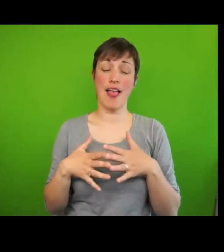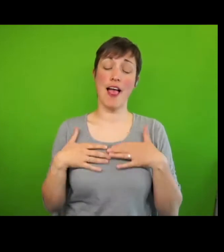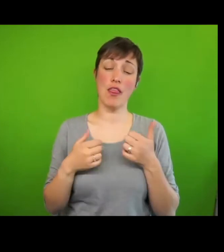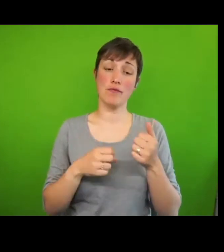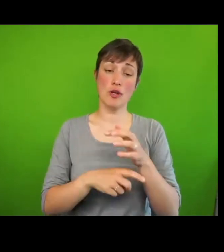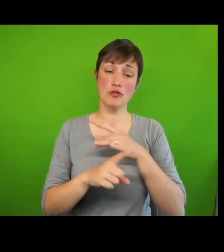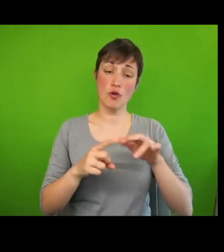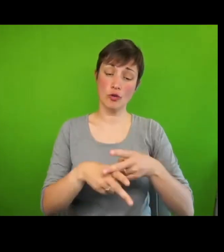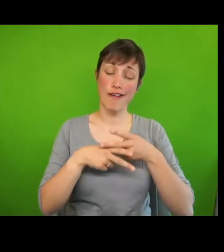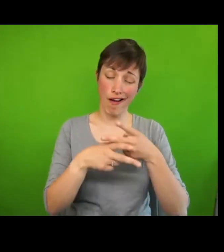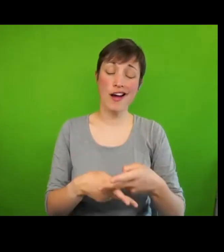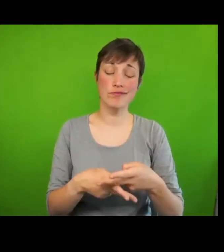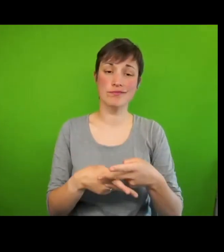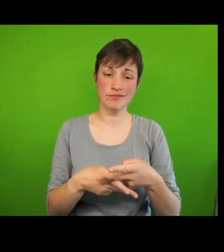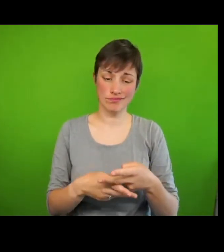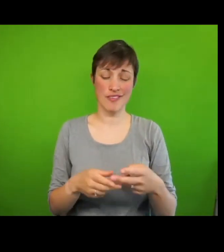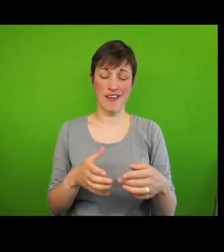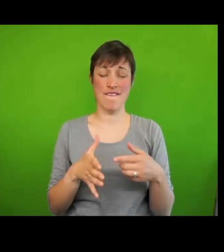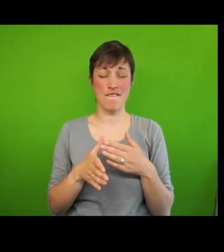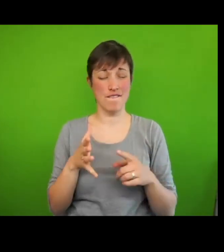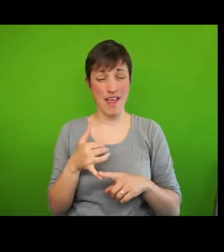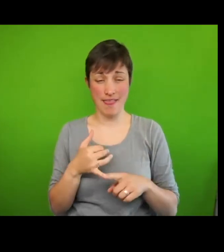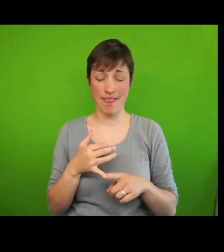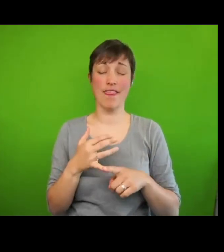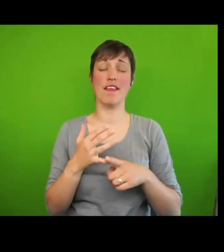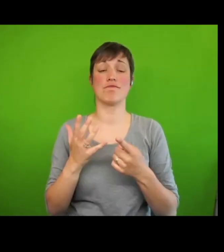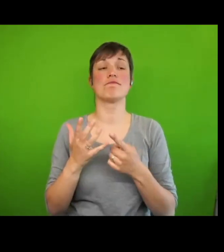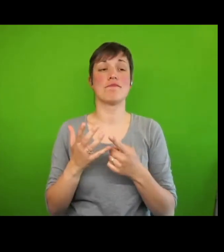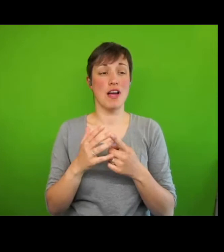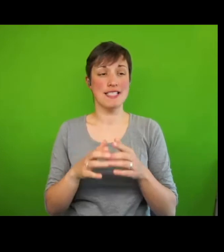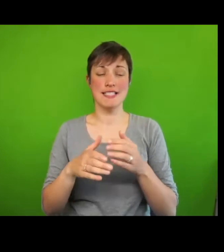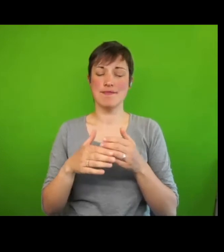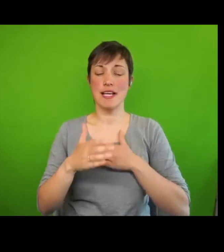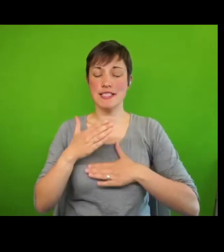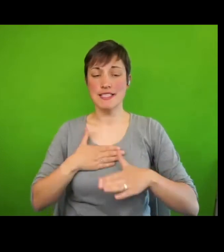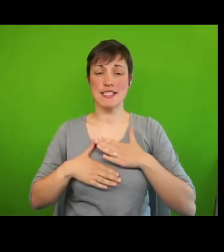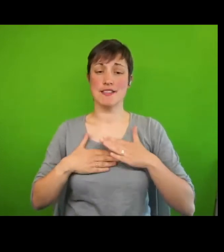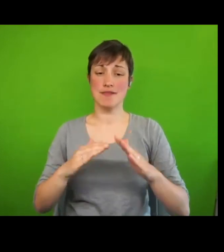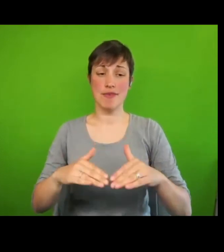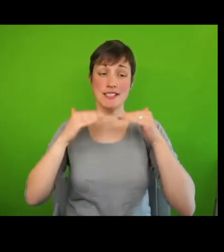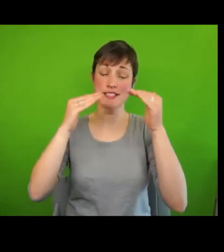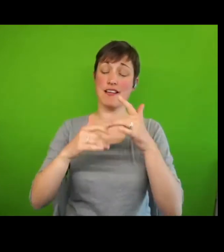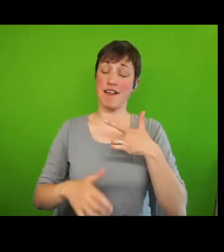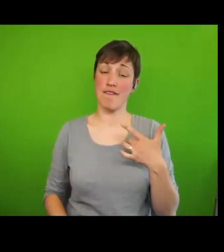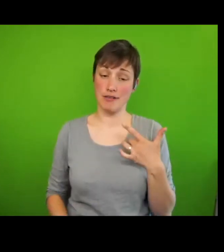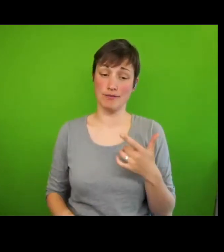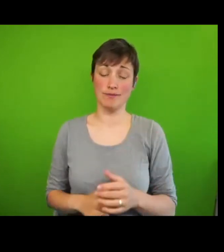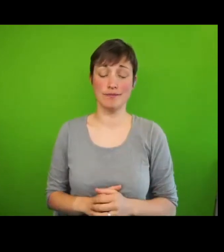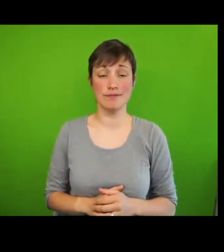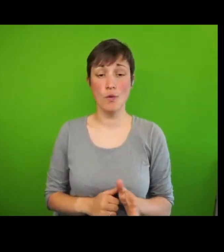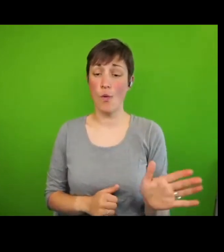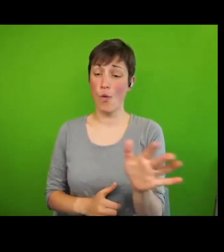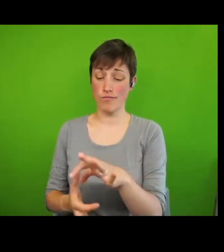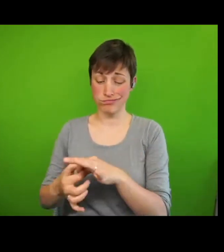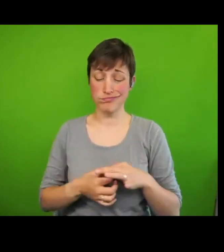and to a decent standard of living. All of these rights relate to tonight's topic,